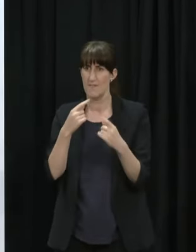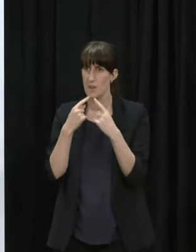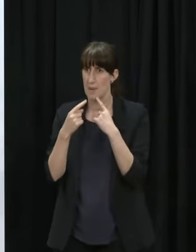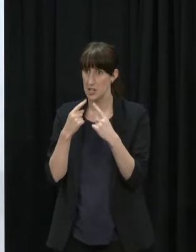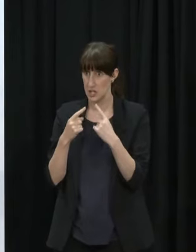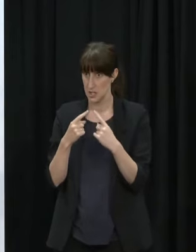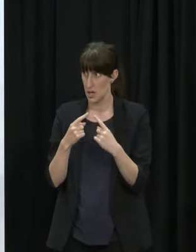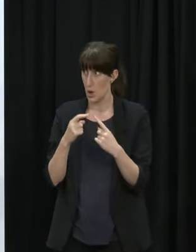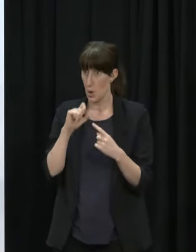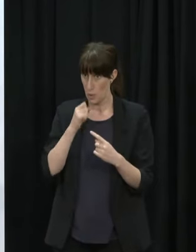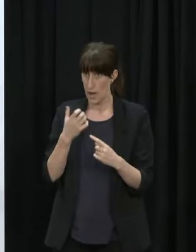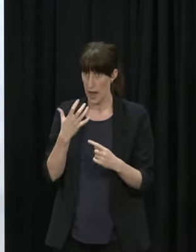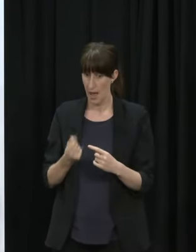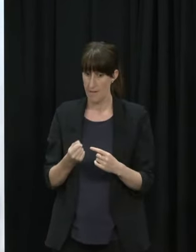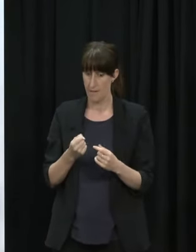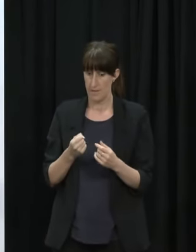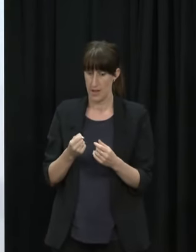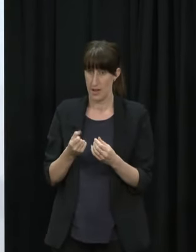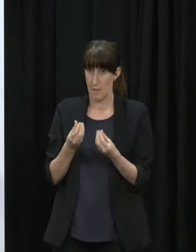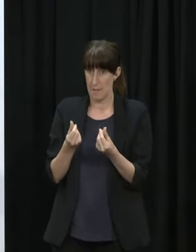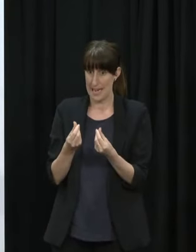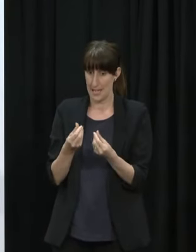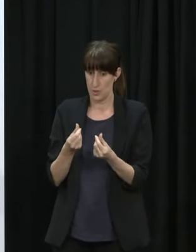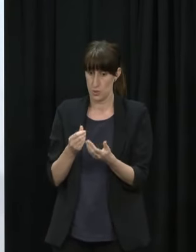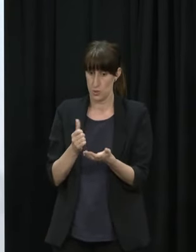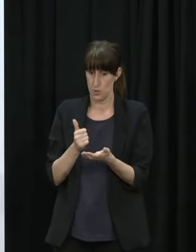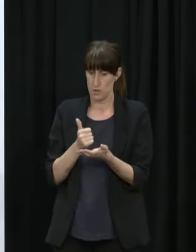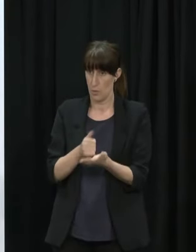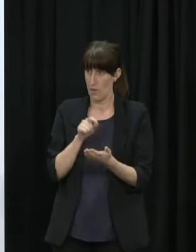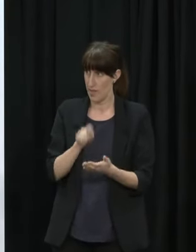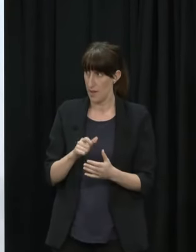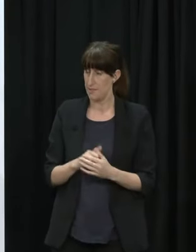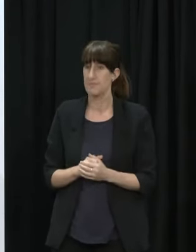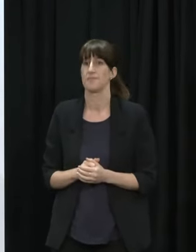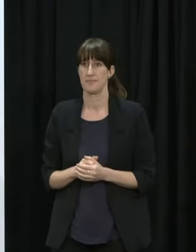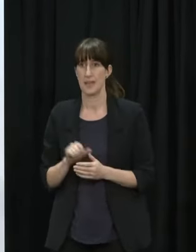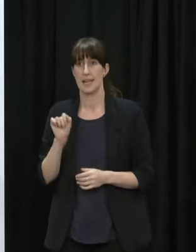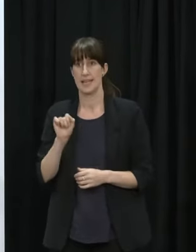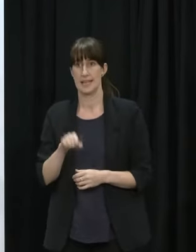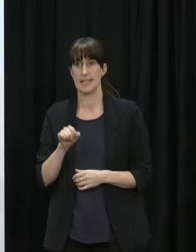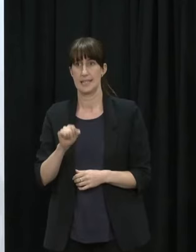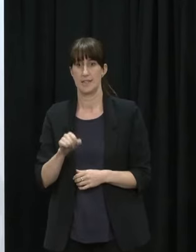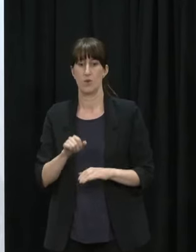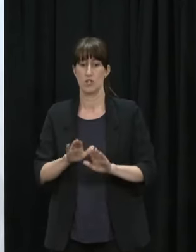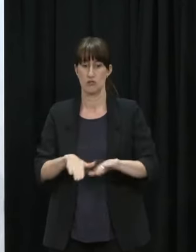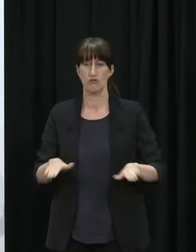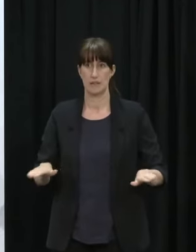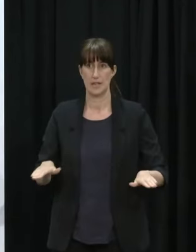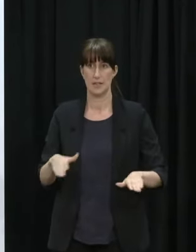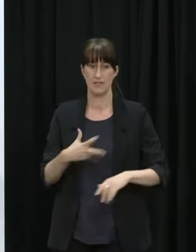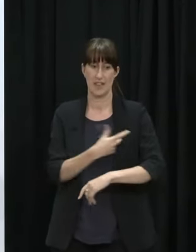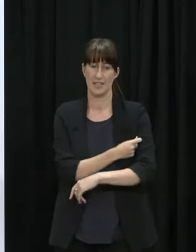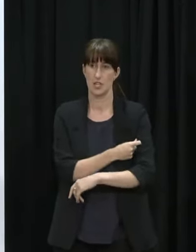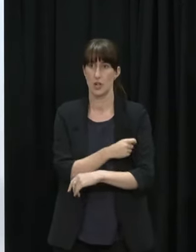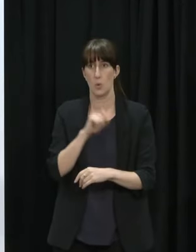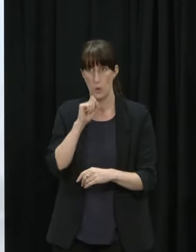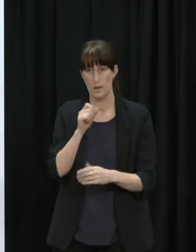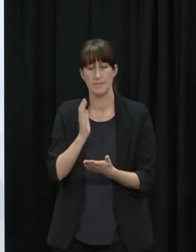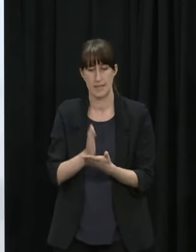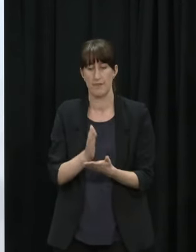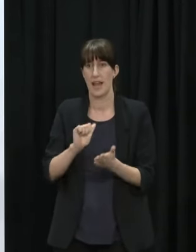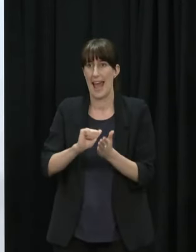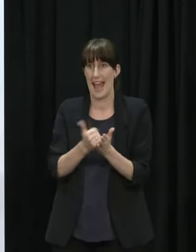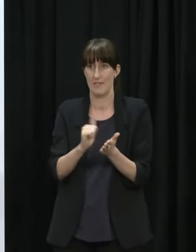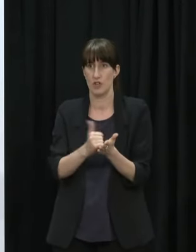absolutely be specific advertising campaigns around the paediatric rollout and there will be targeted at those communities